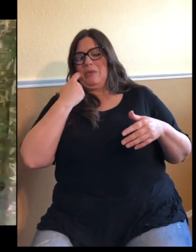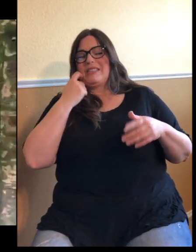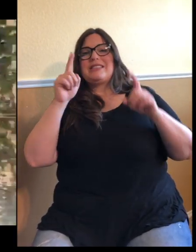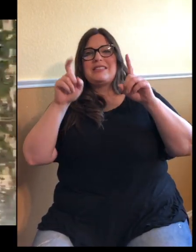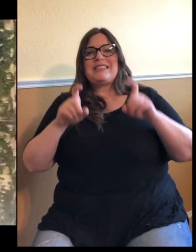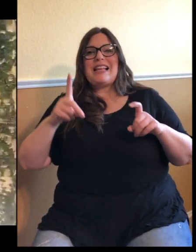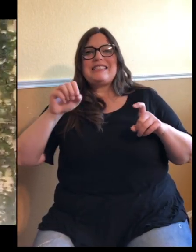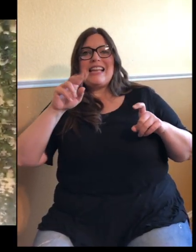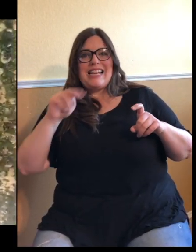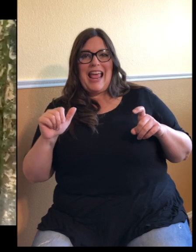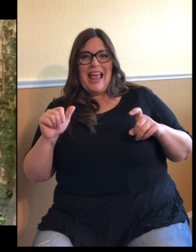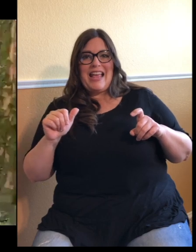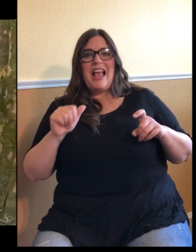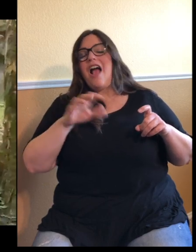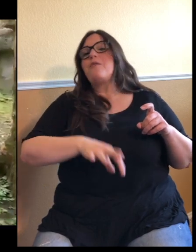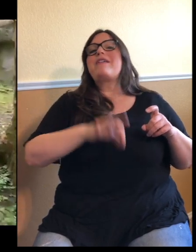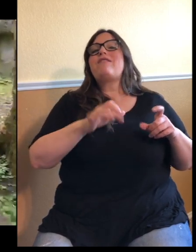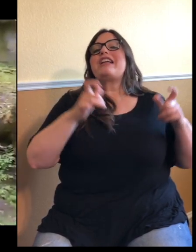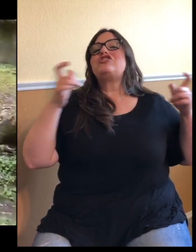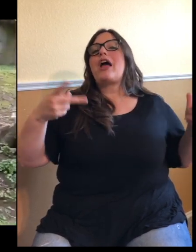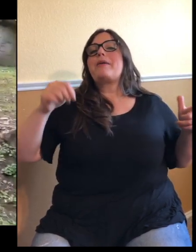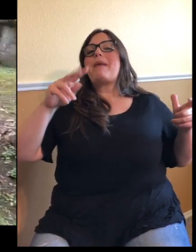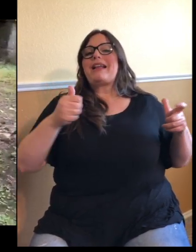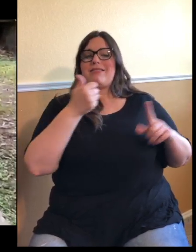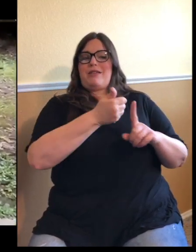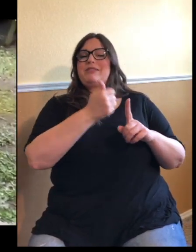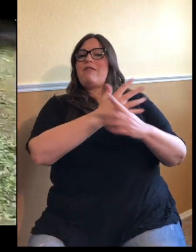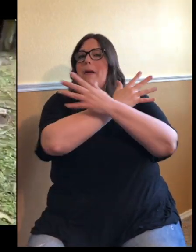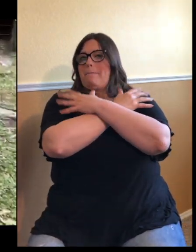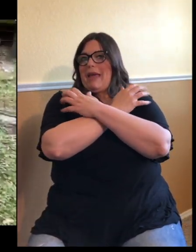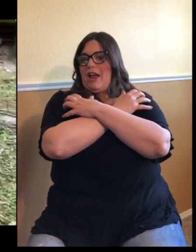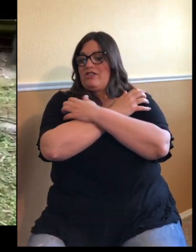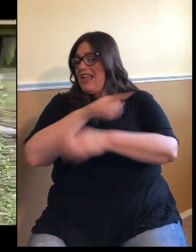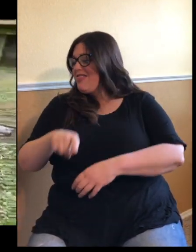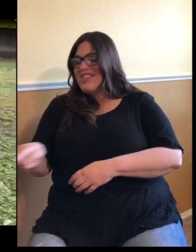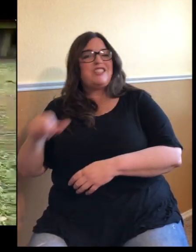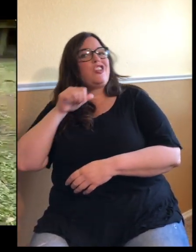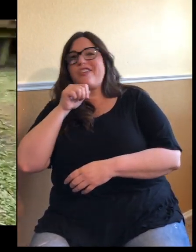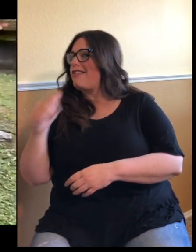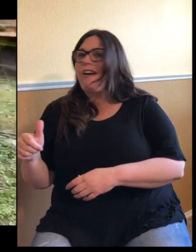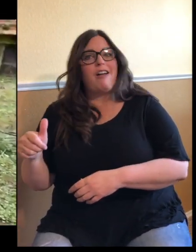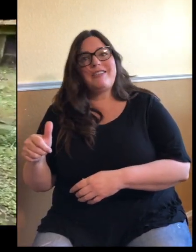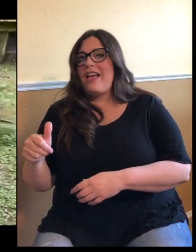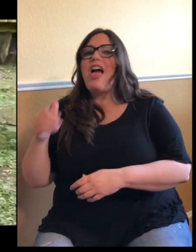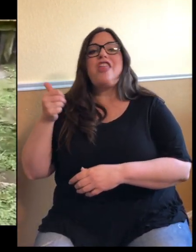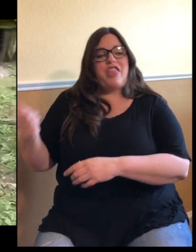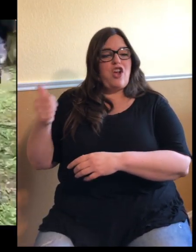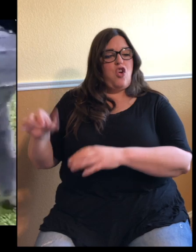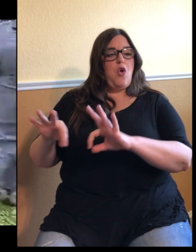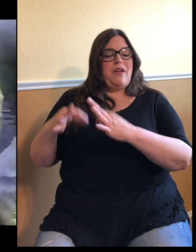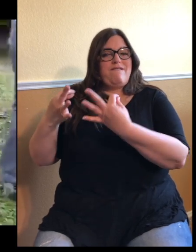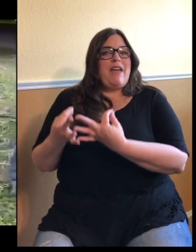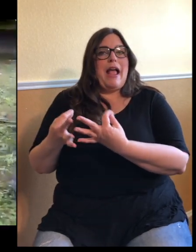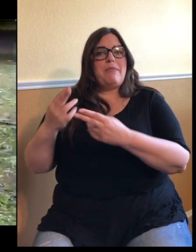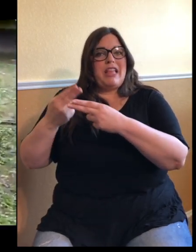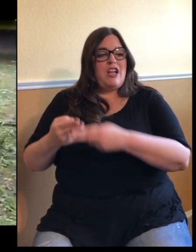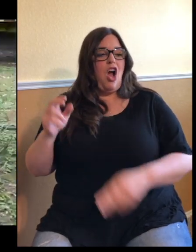bears. And these guys are not. They are not related to anybody. They are in their own family category called a luridae. The